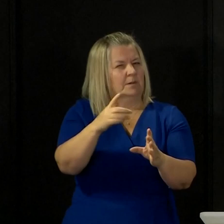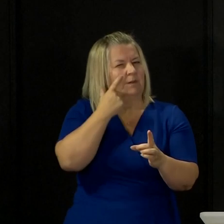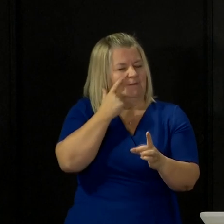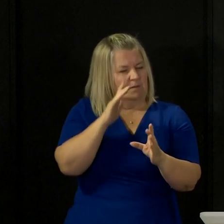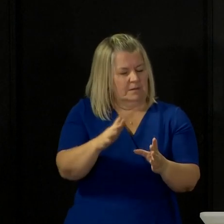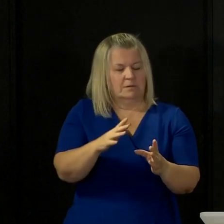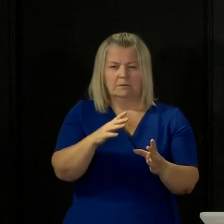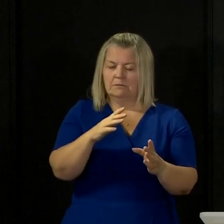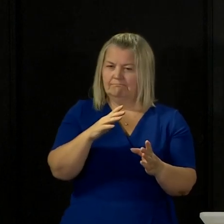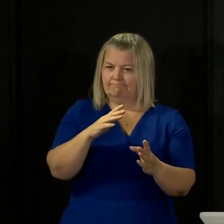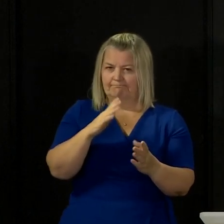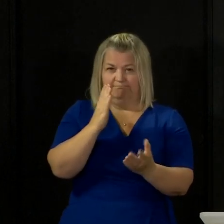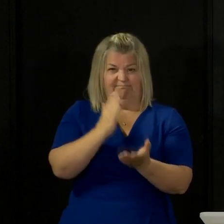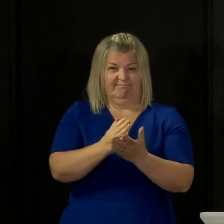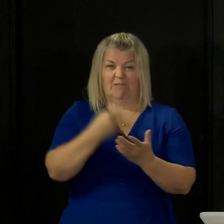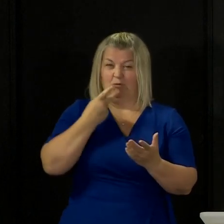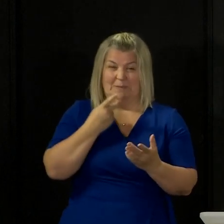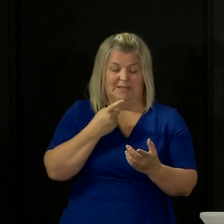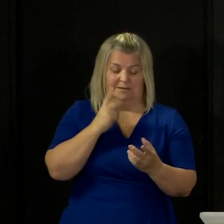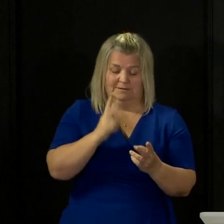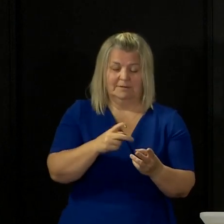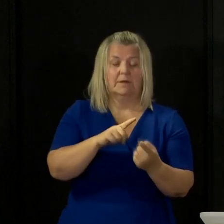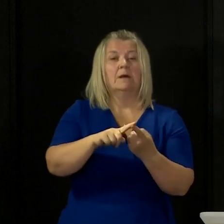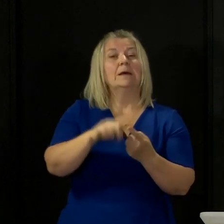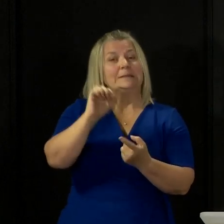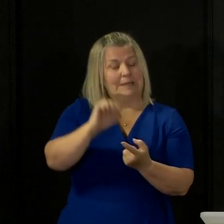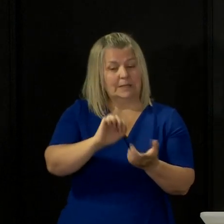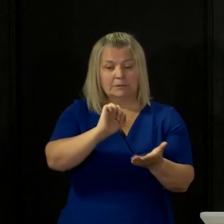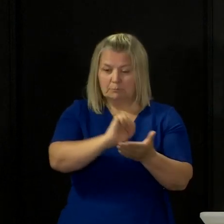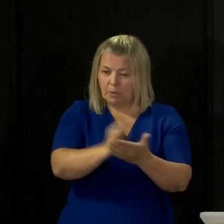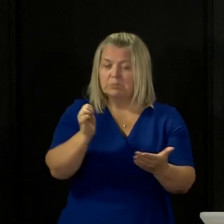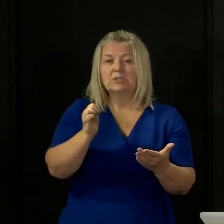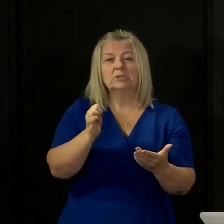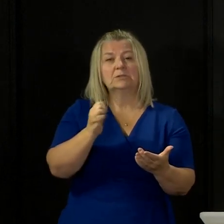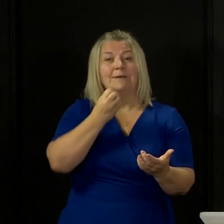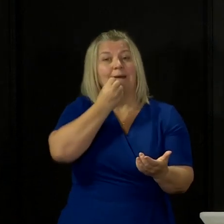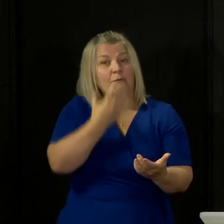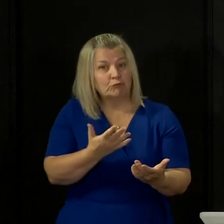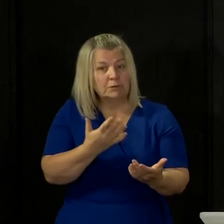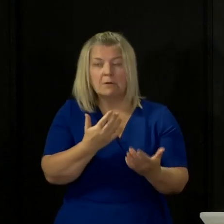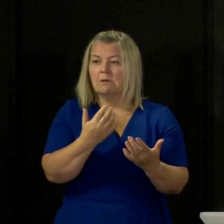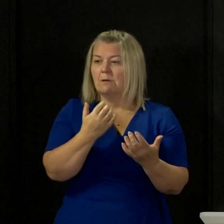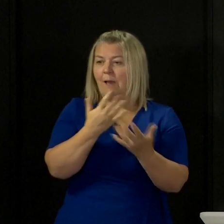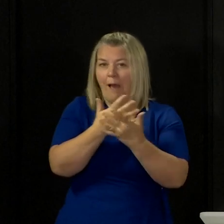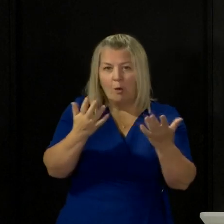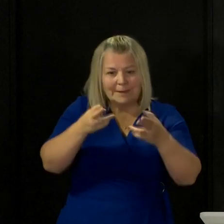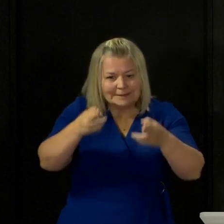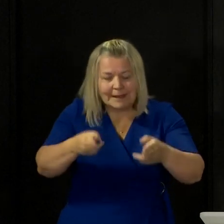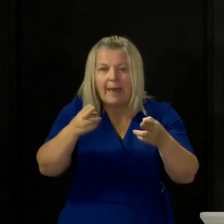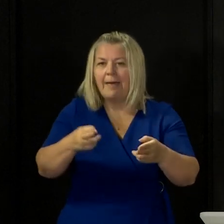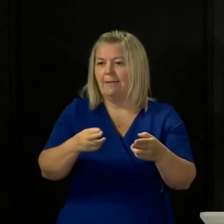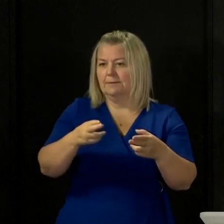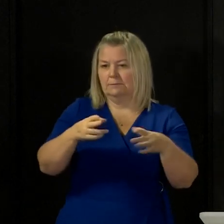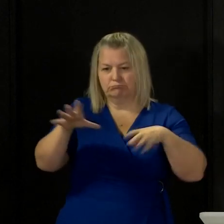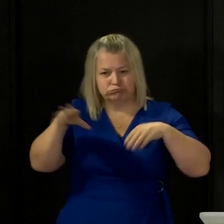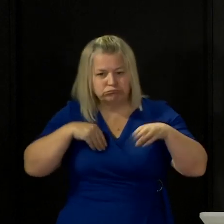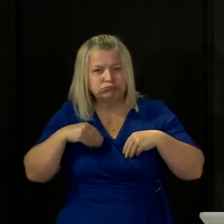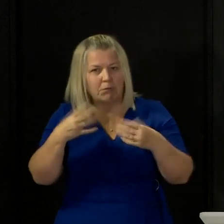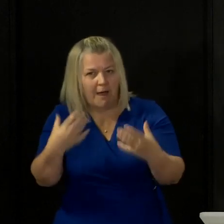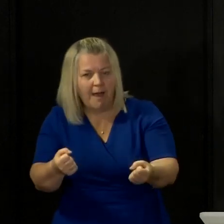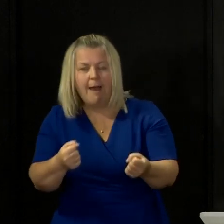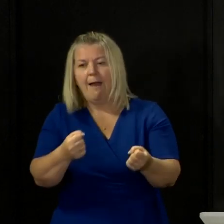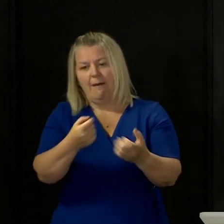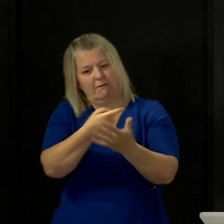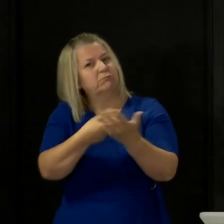this before, that while we publish the numbers of positive cases each day, that is likely to be an underestimate, because that is the